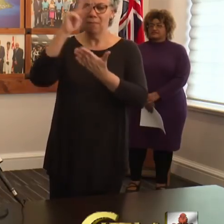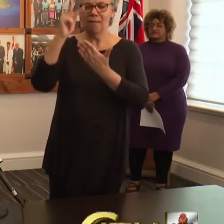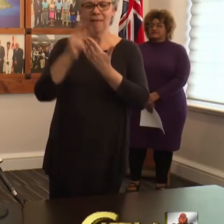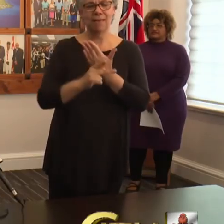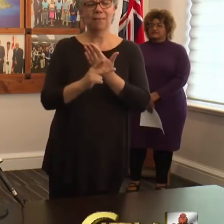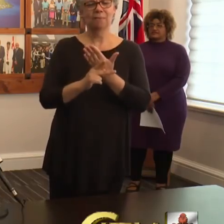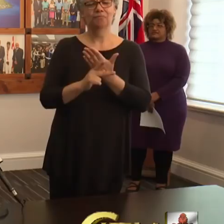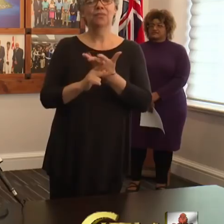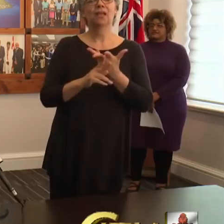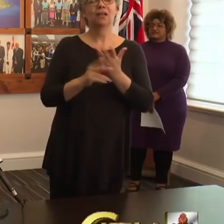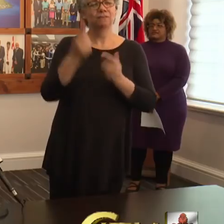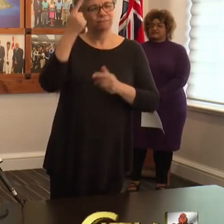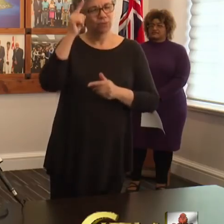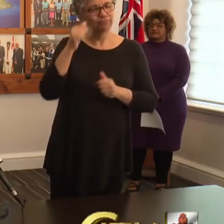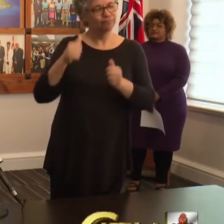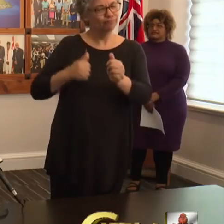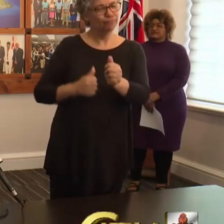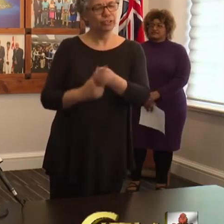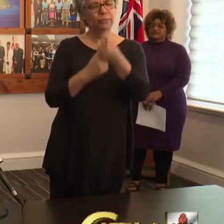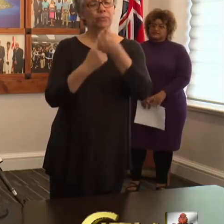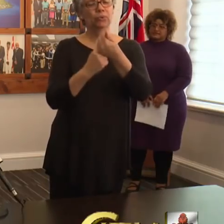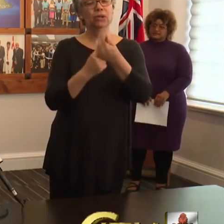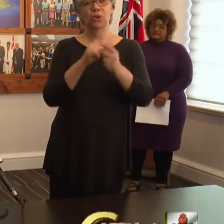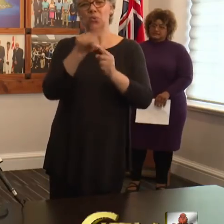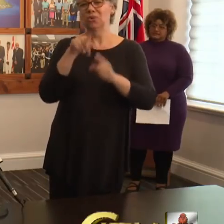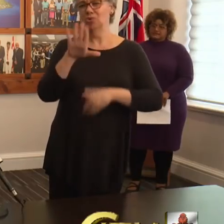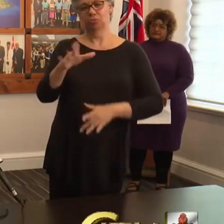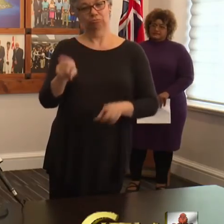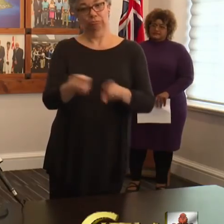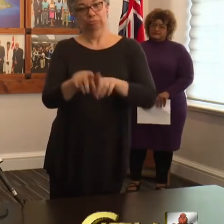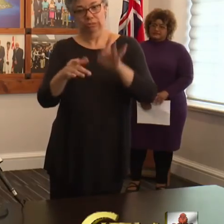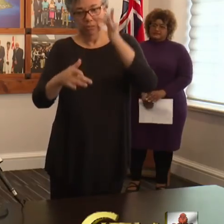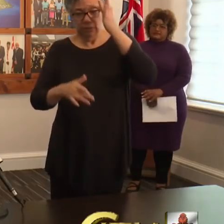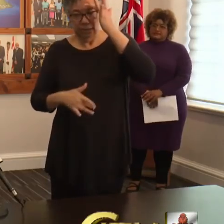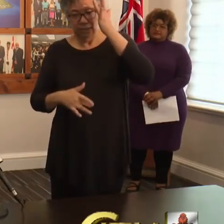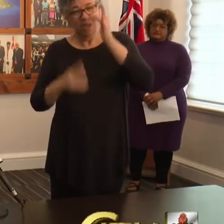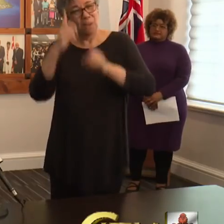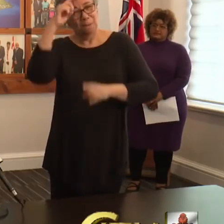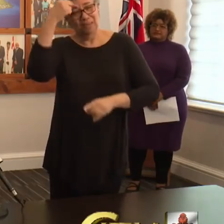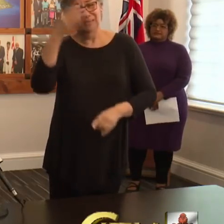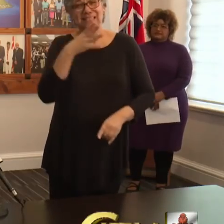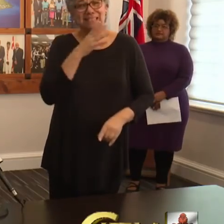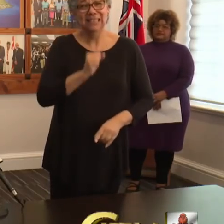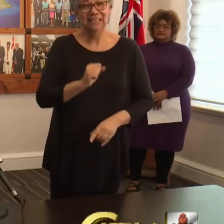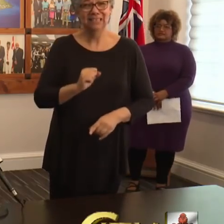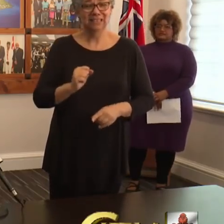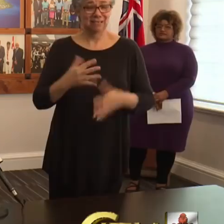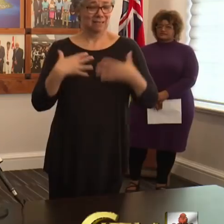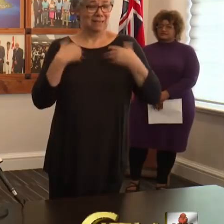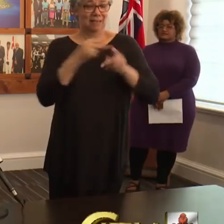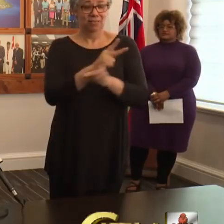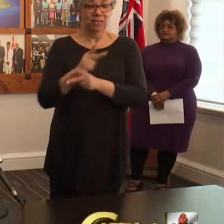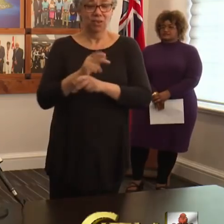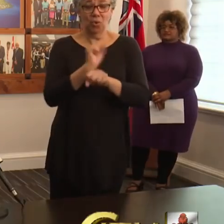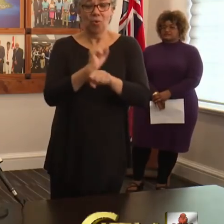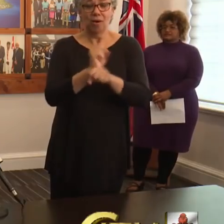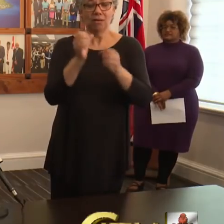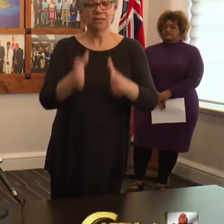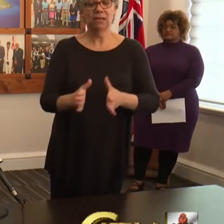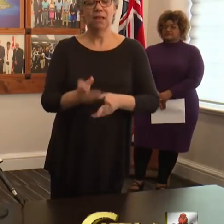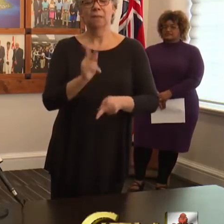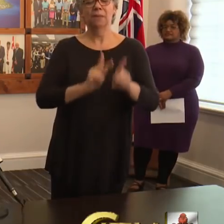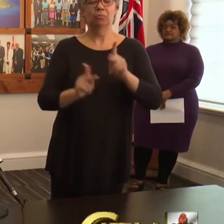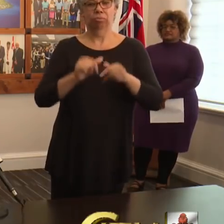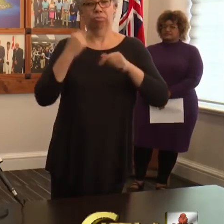backup care providers for times when you are not well. This is because seniors, health care workers, and persons with chronic medical conditions